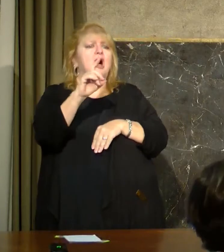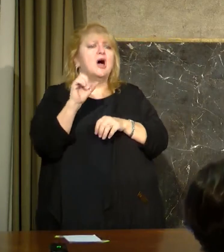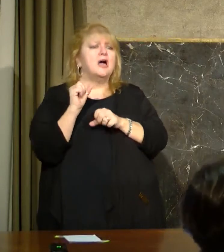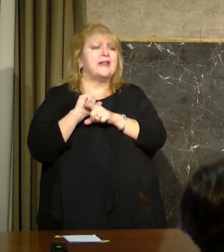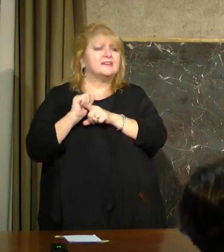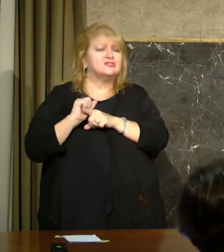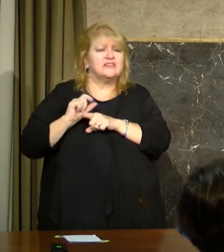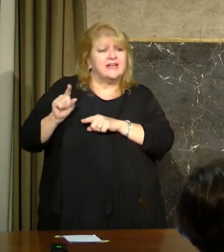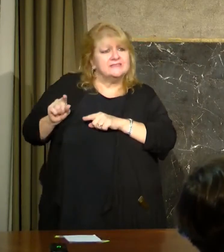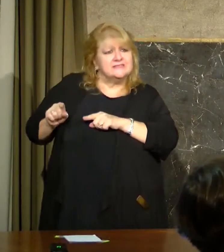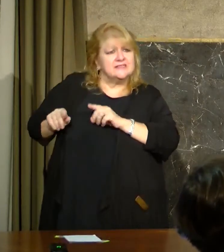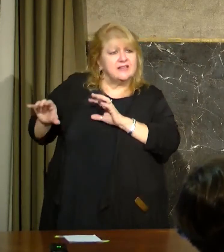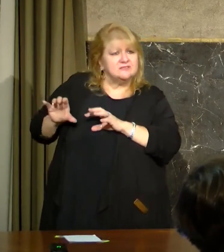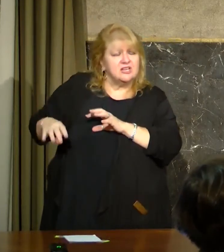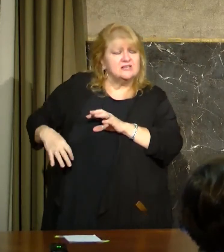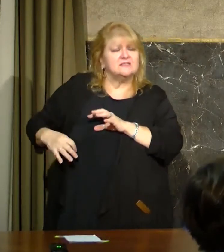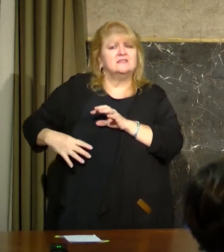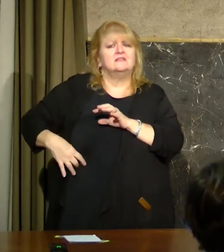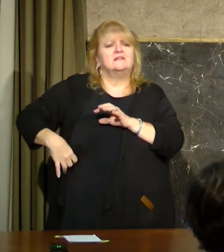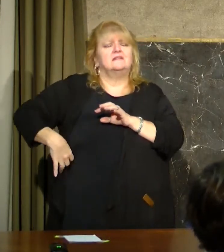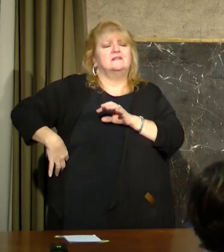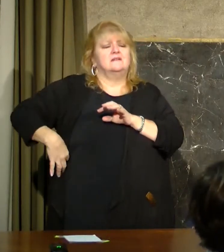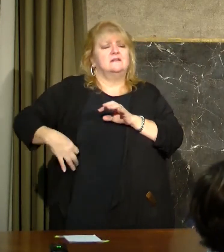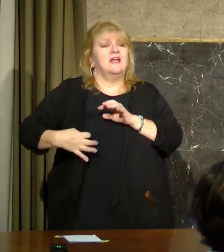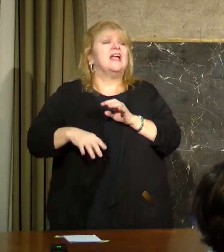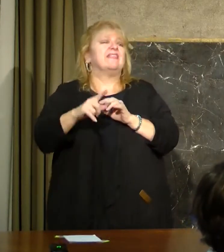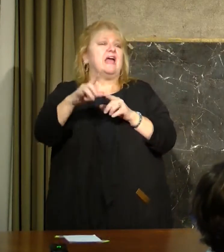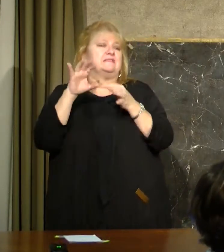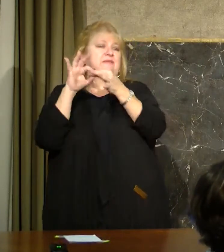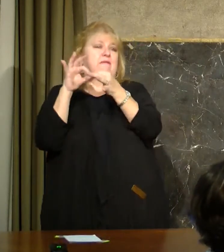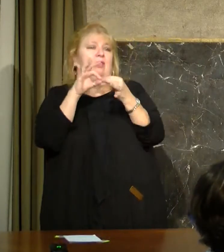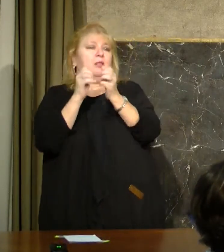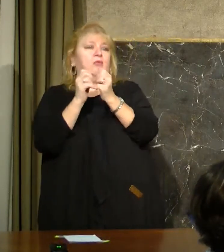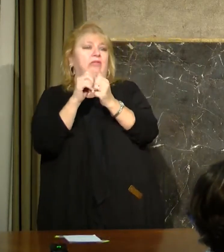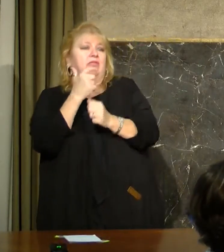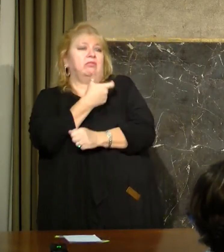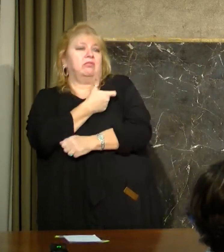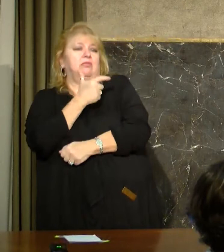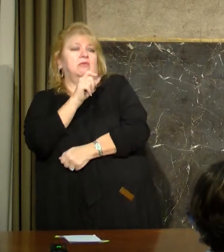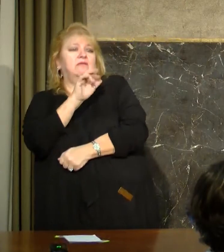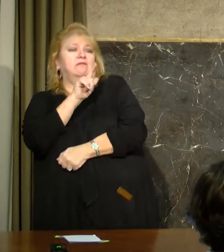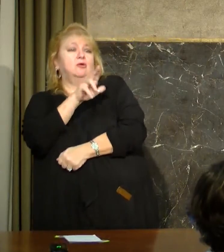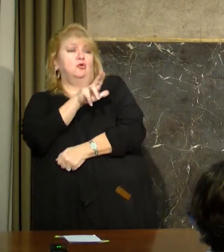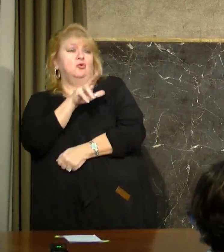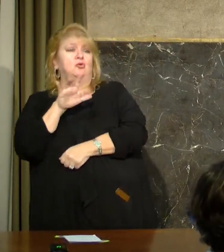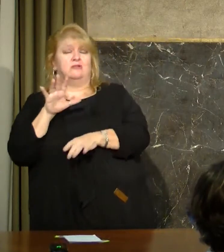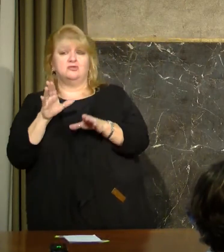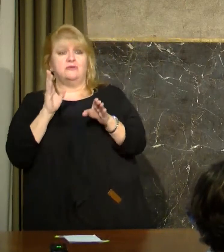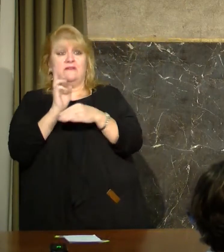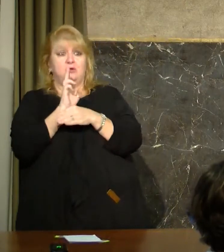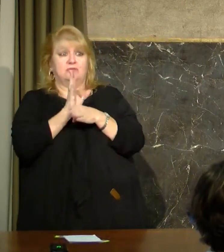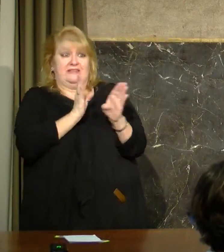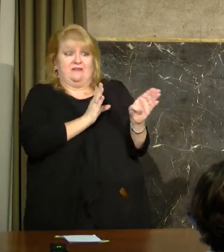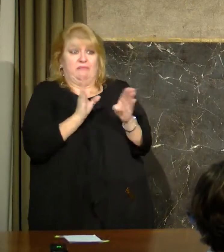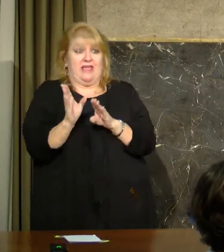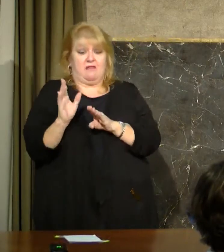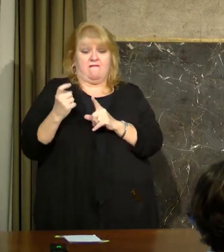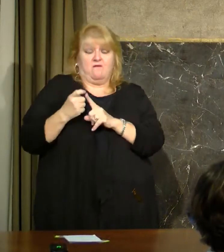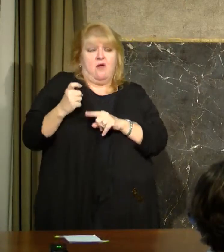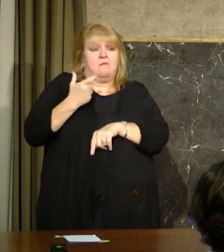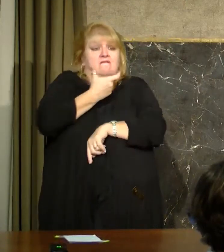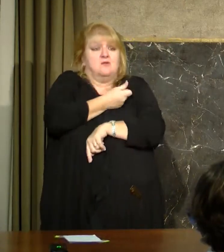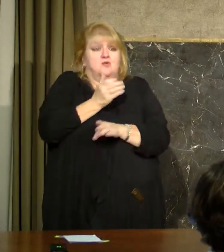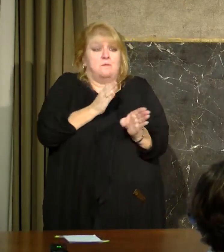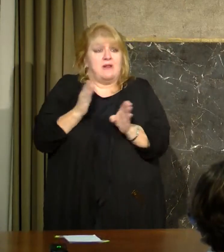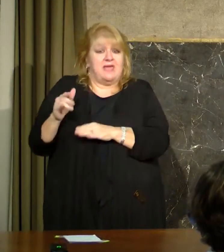vaccination exercises every year, usually in conjunction with the flu vaccine. So they've been – those plans are essentially ready and they involve the